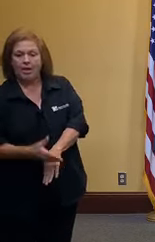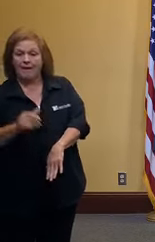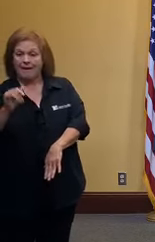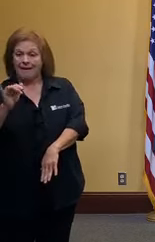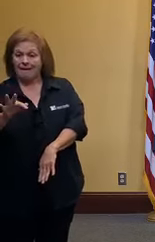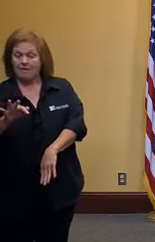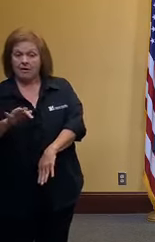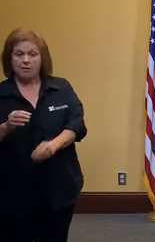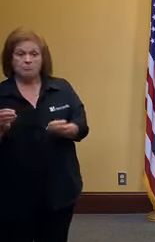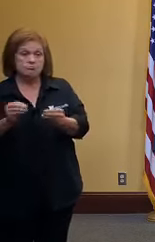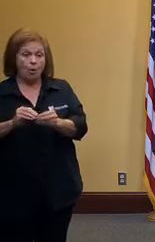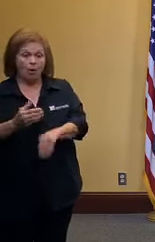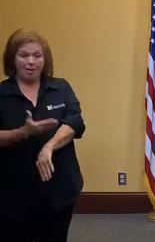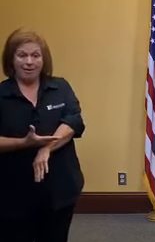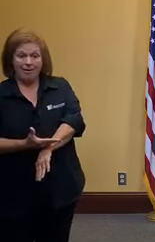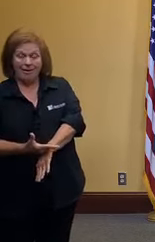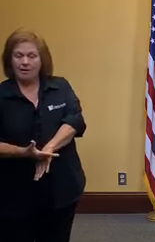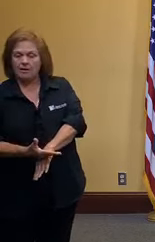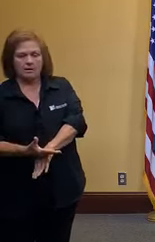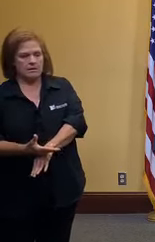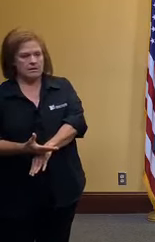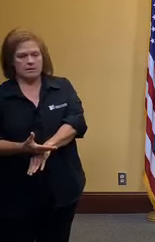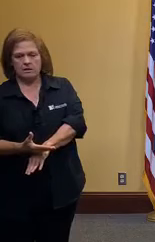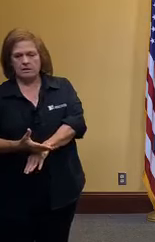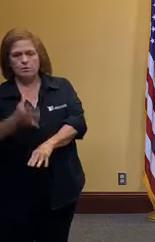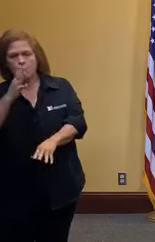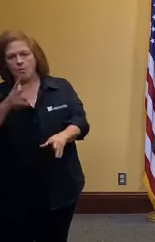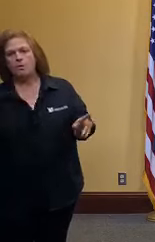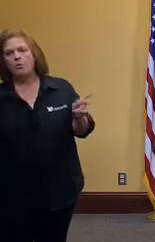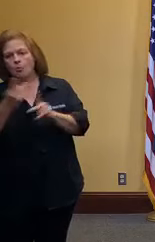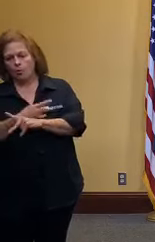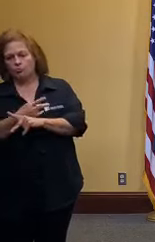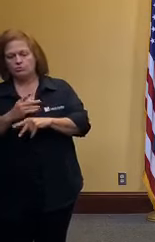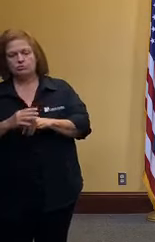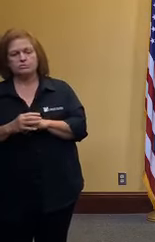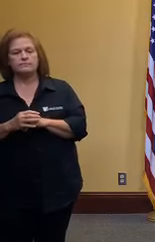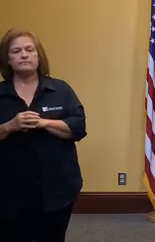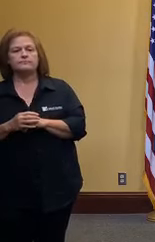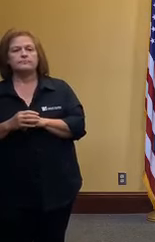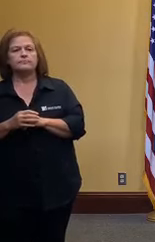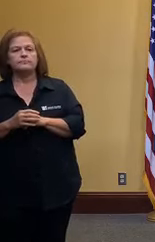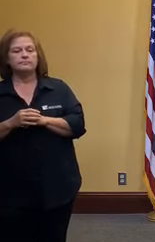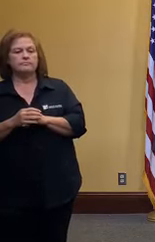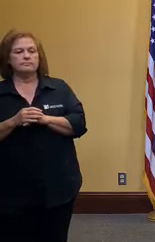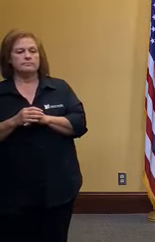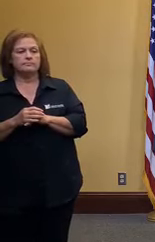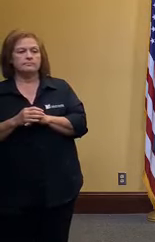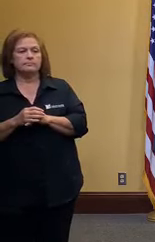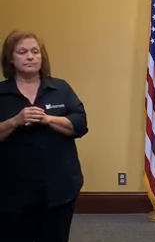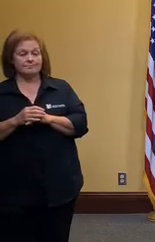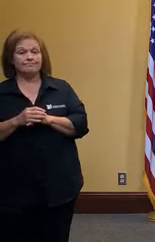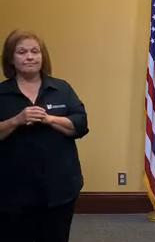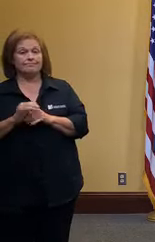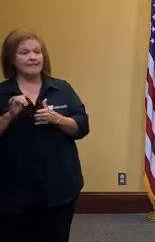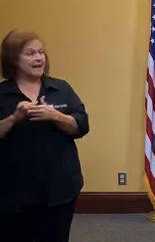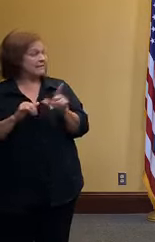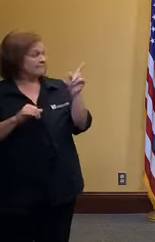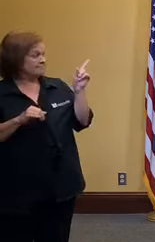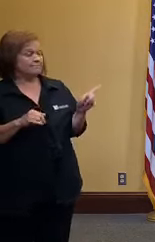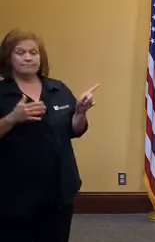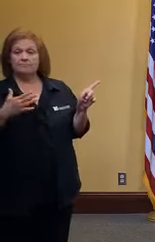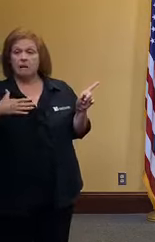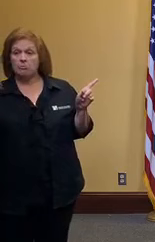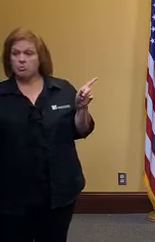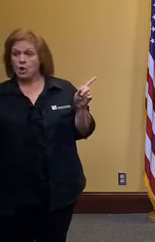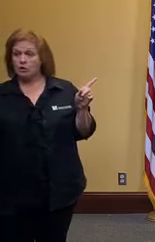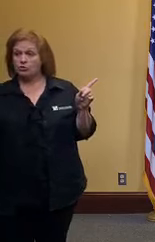going back would be even more devastating than shutting down initially so that's my presentation if you